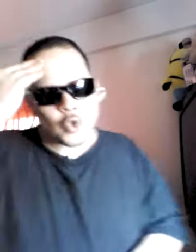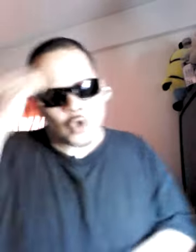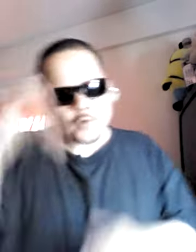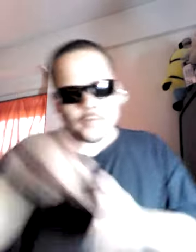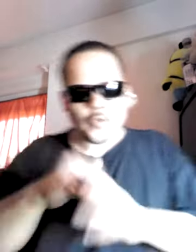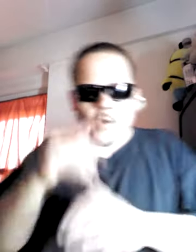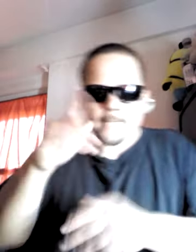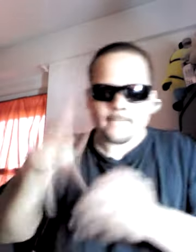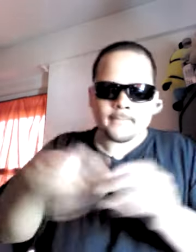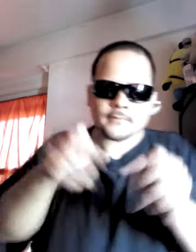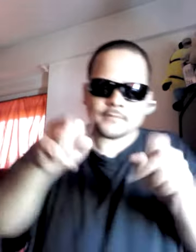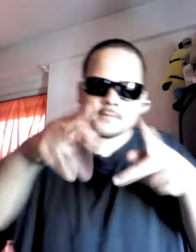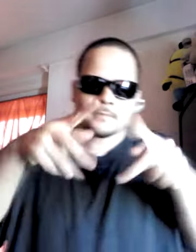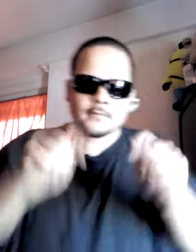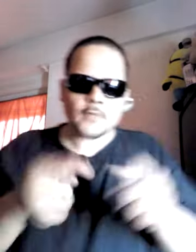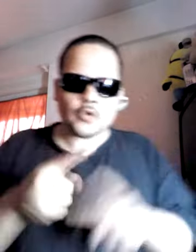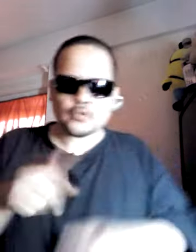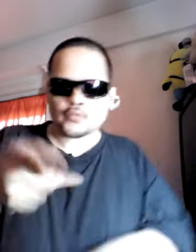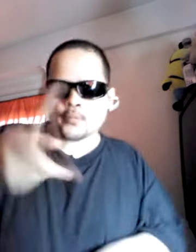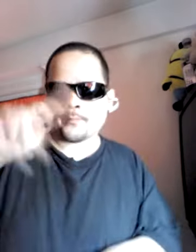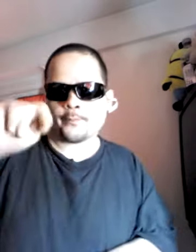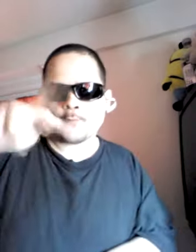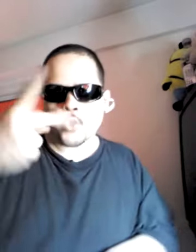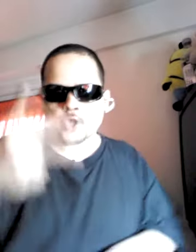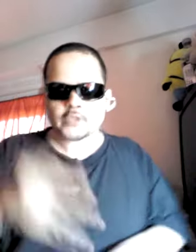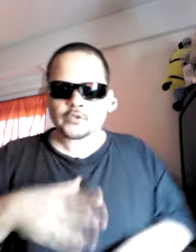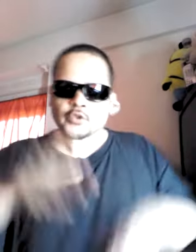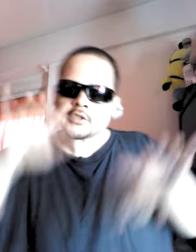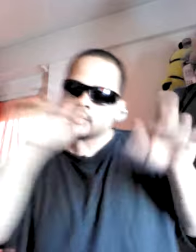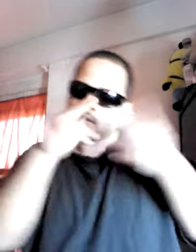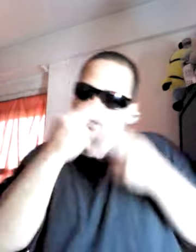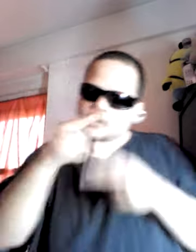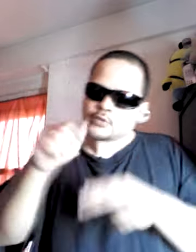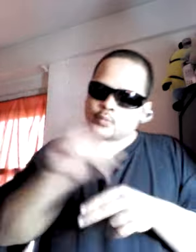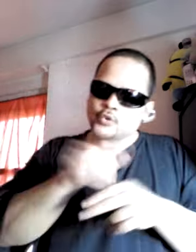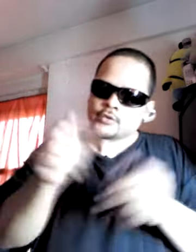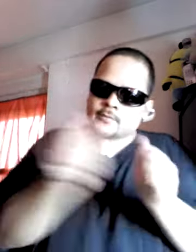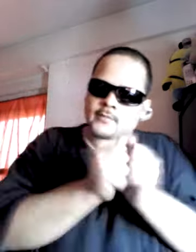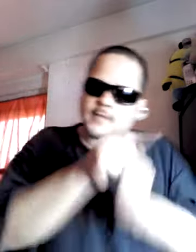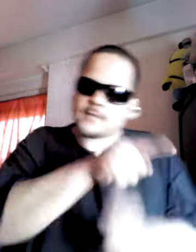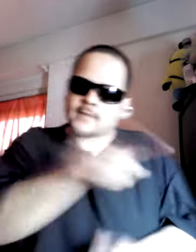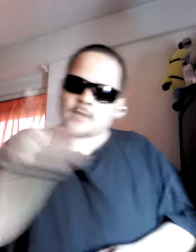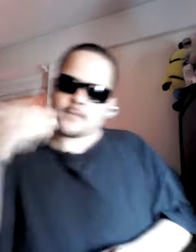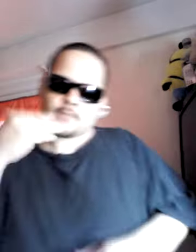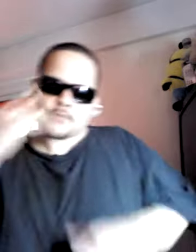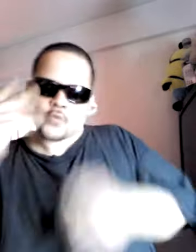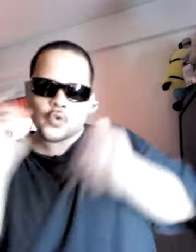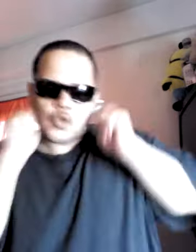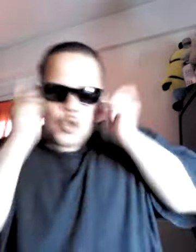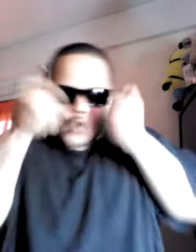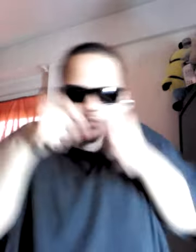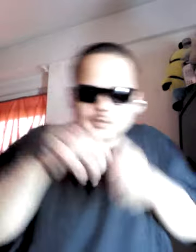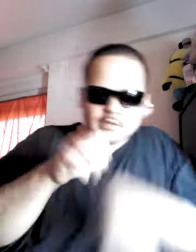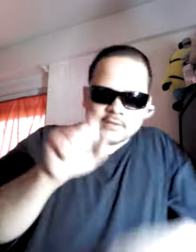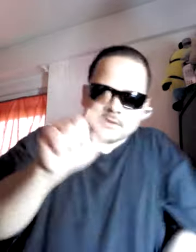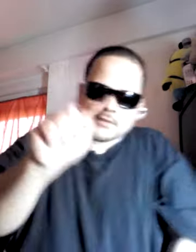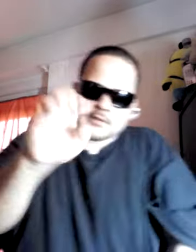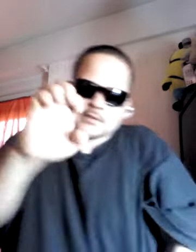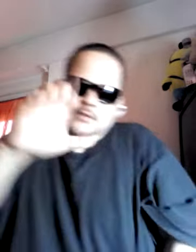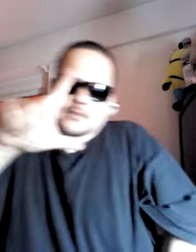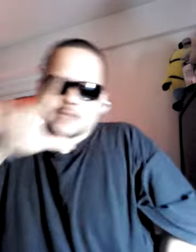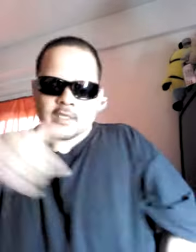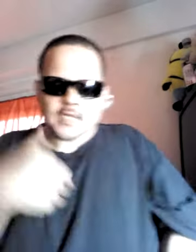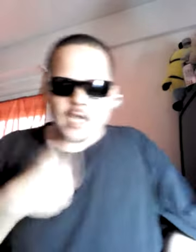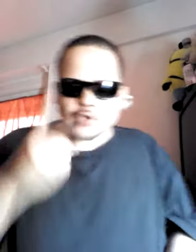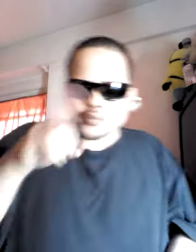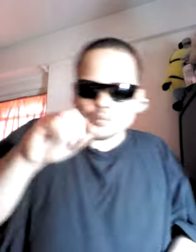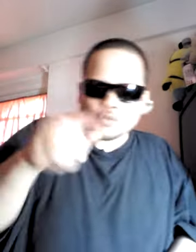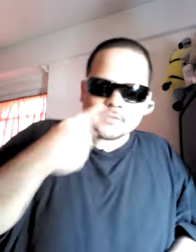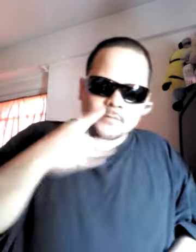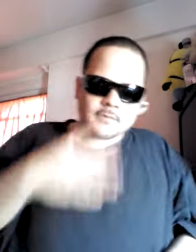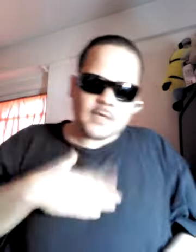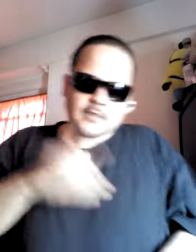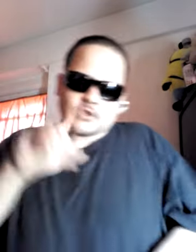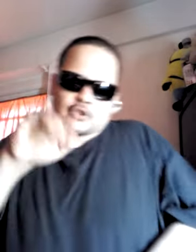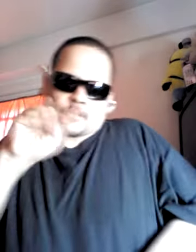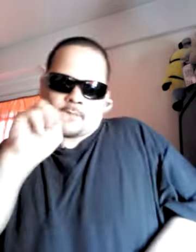niggas chill Hit they hood with the big black Still, I do it my way Like M-checked,